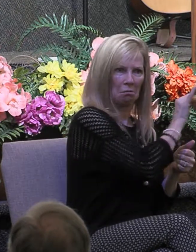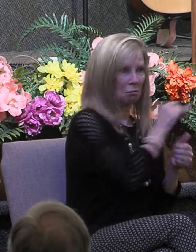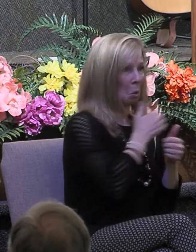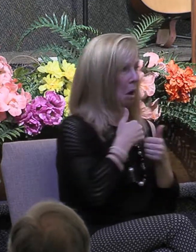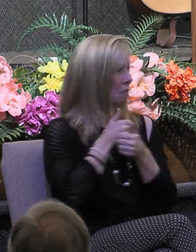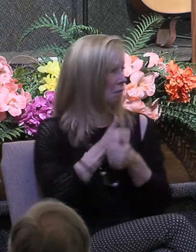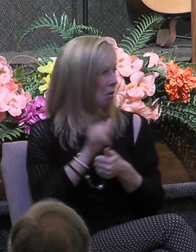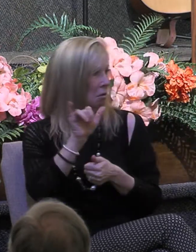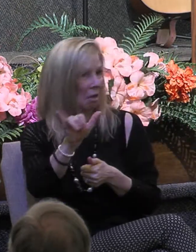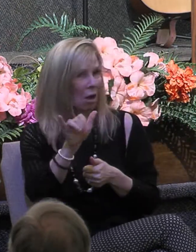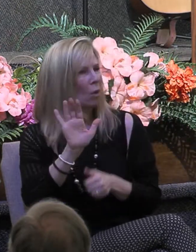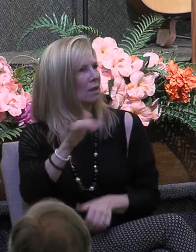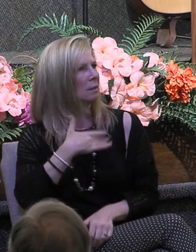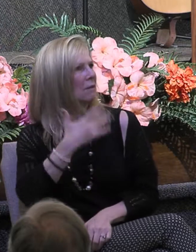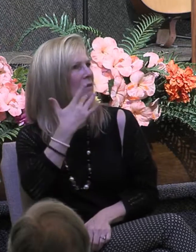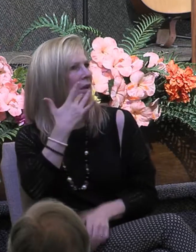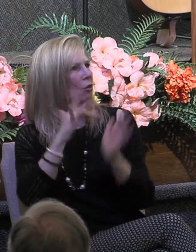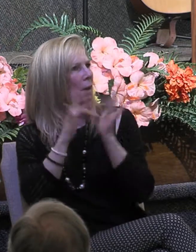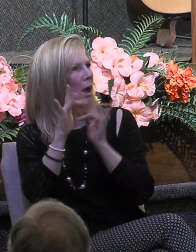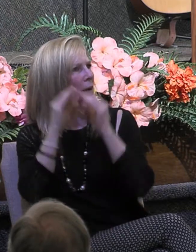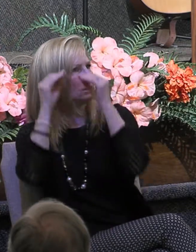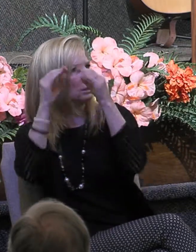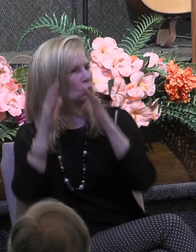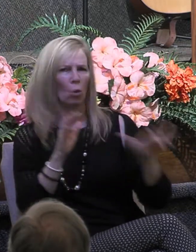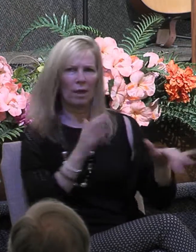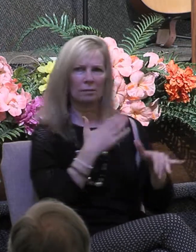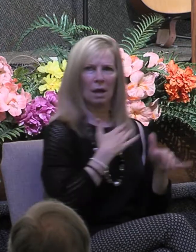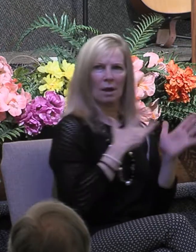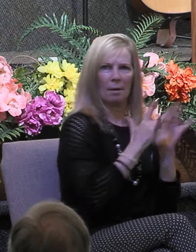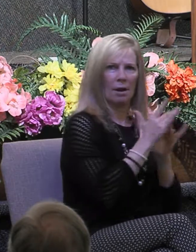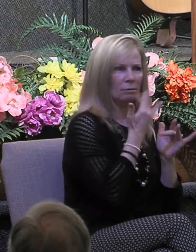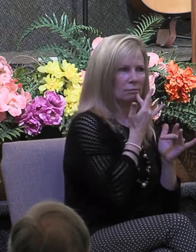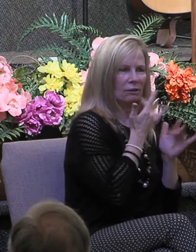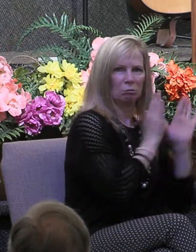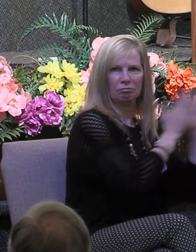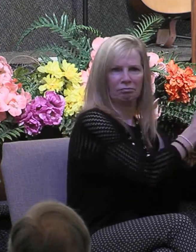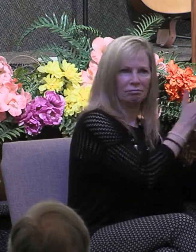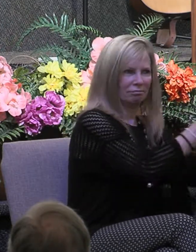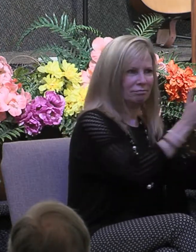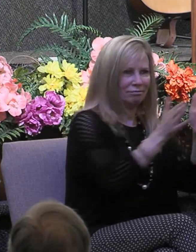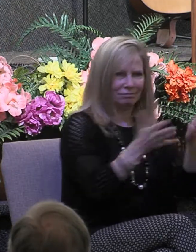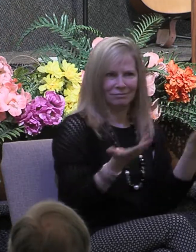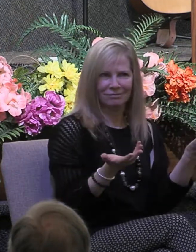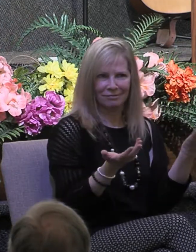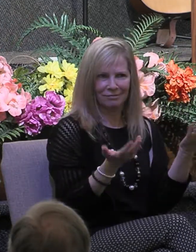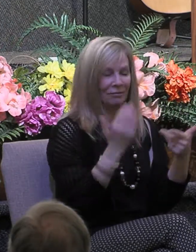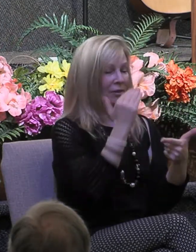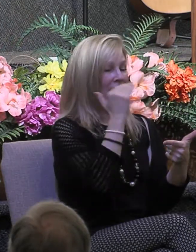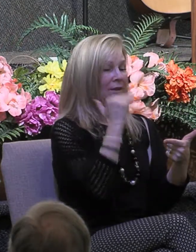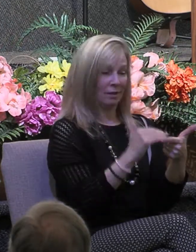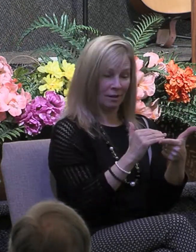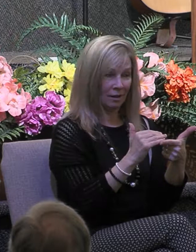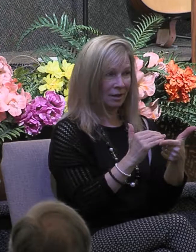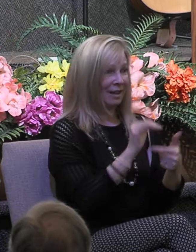be their favorite Bible teachers. That's chapters one through four. In addition, there were a church that